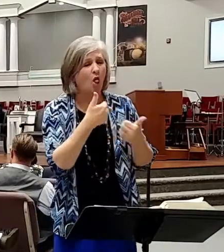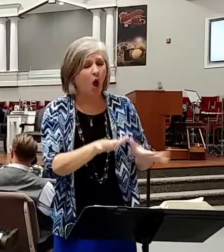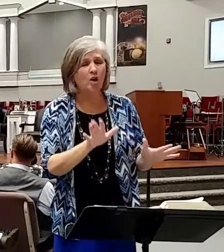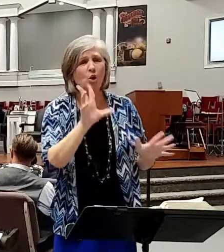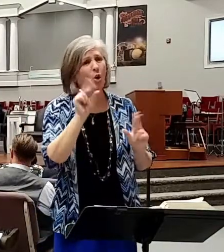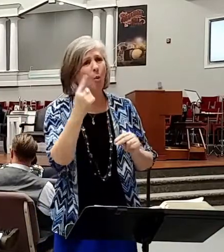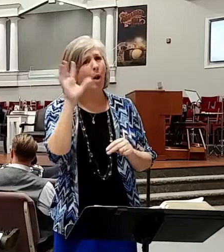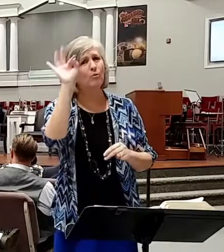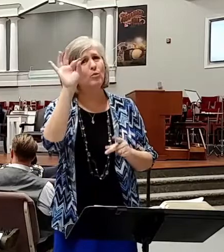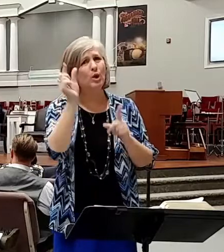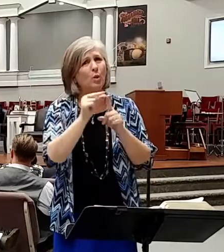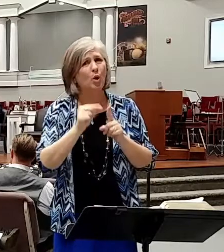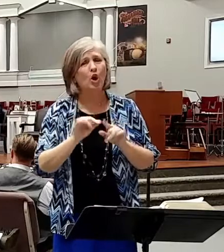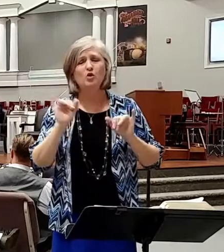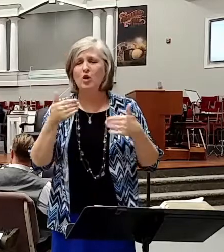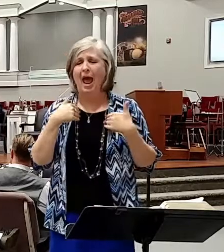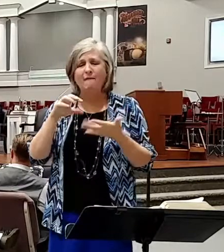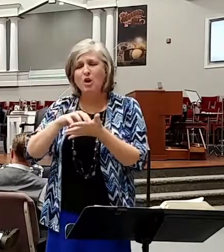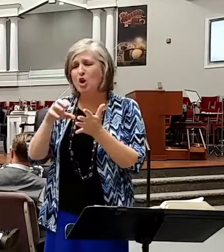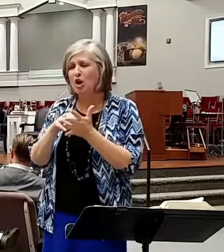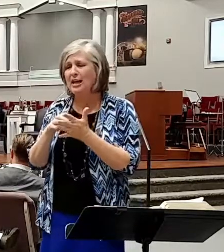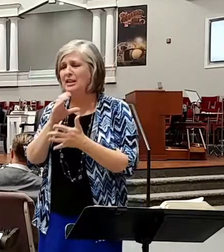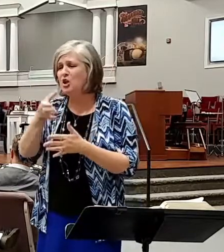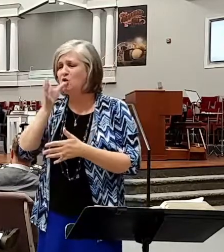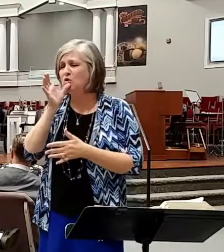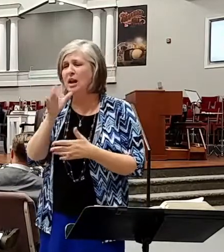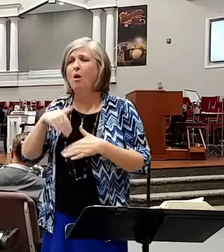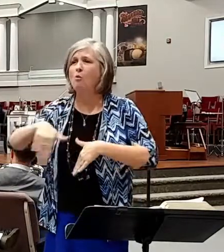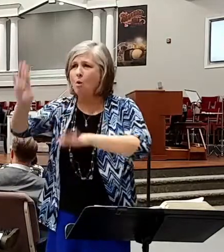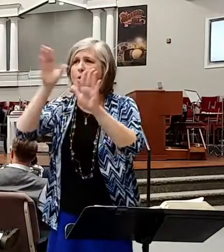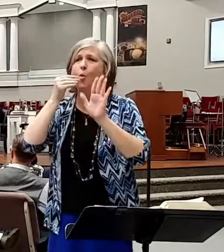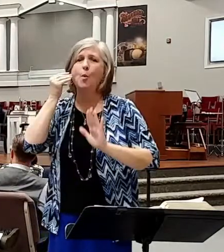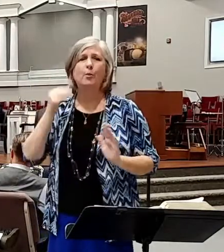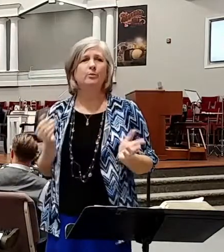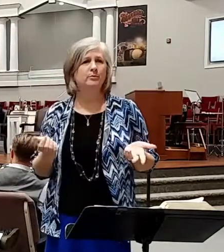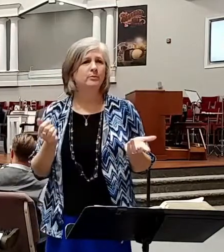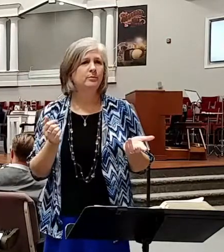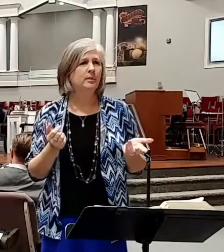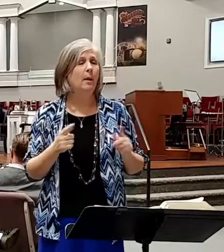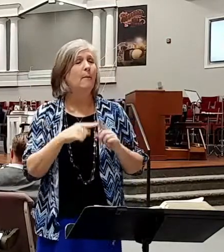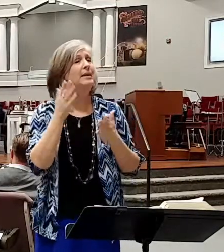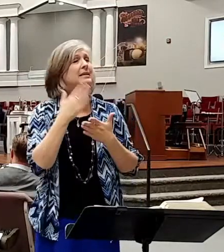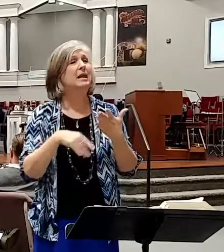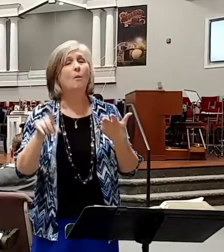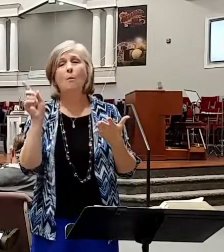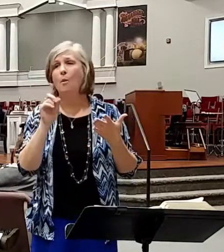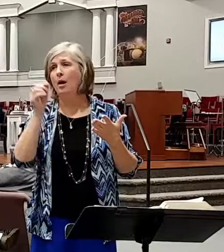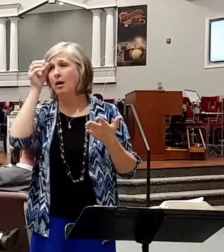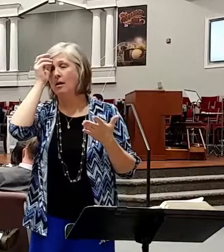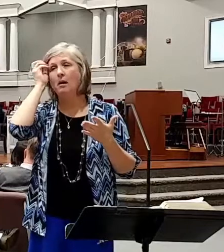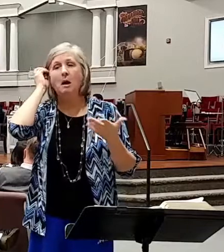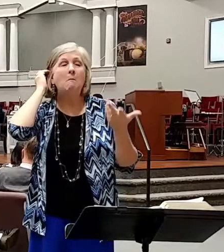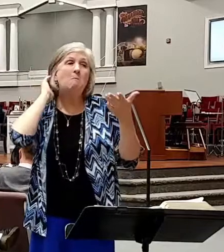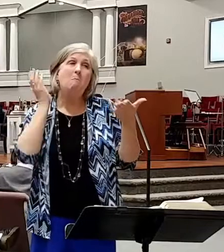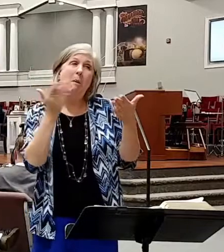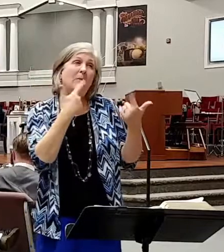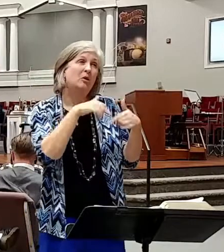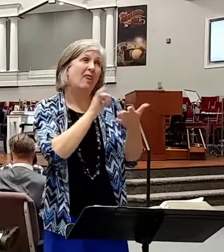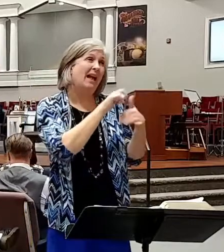just kind of had cookies and Kool-Aid, and we went on our way. But somewhere, it might have been that time, it might have been the first time I